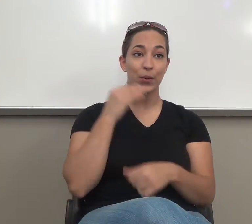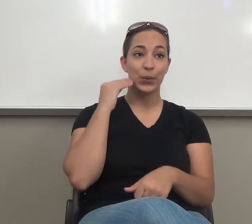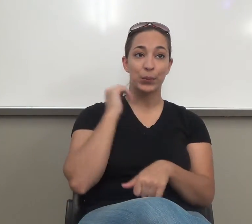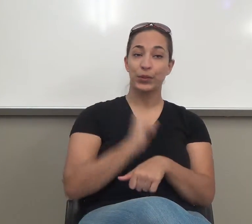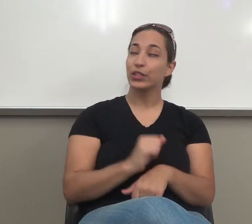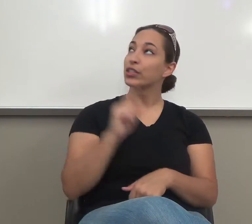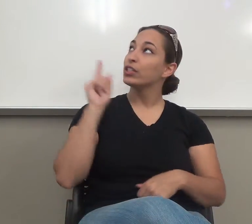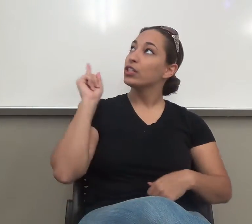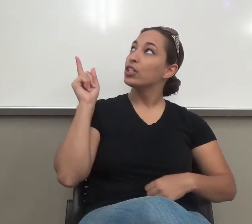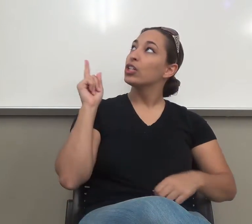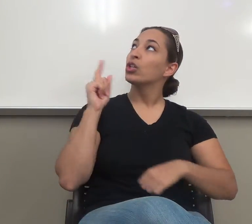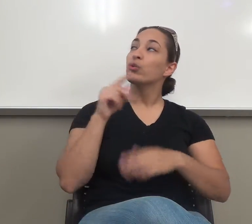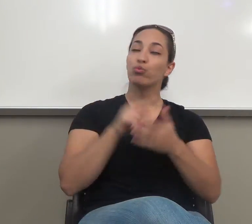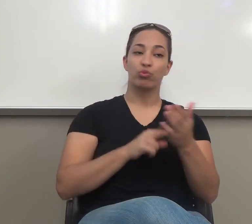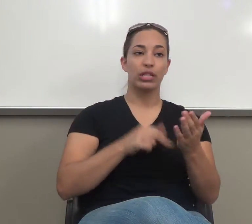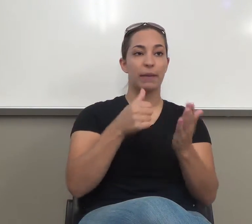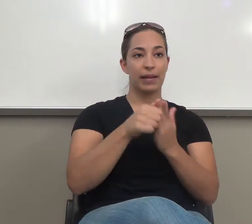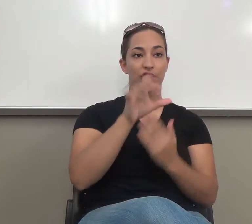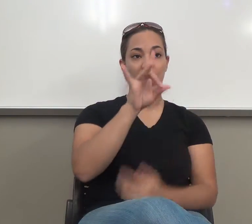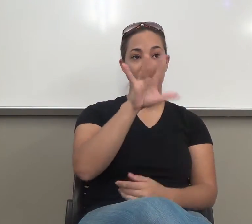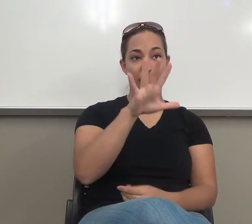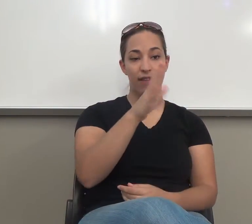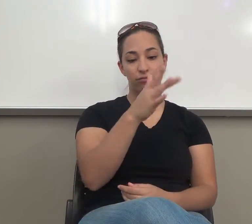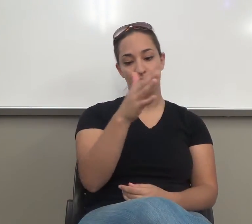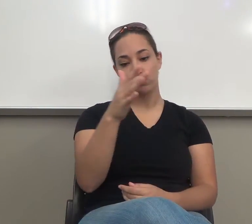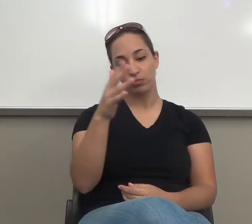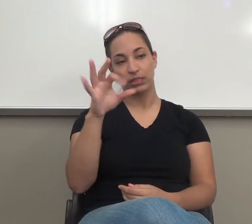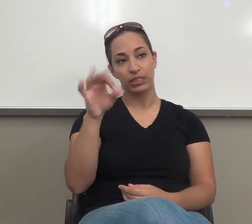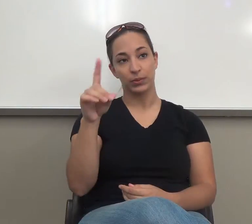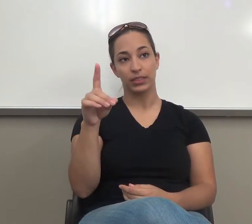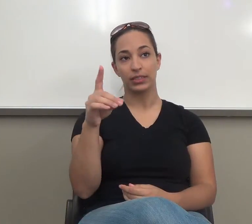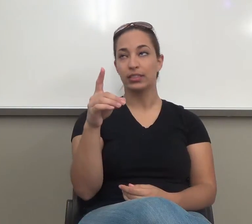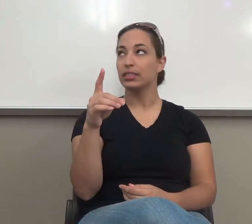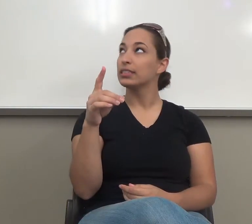read page 85 to 91. Guess what? A.